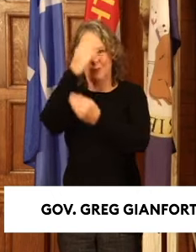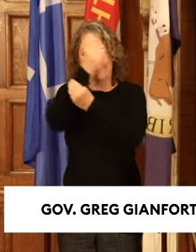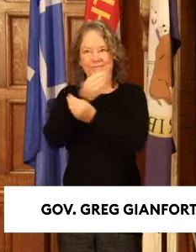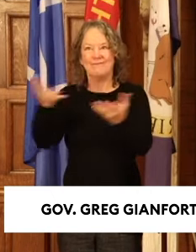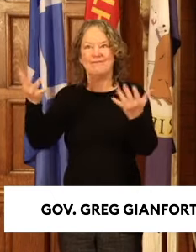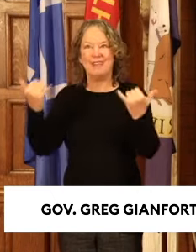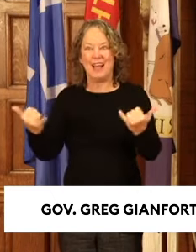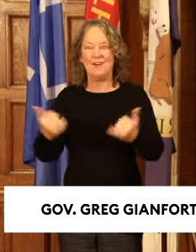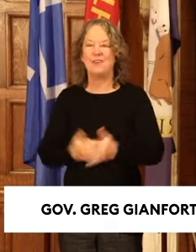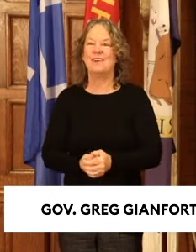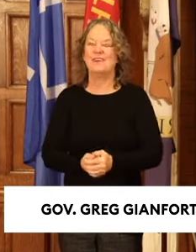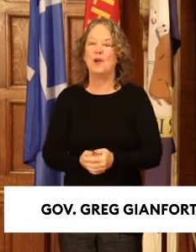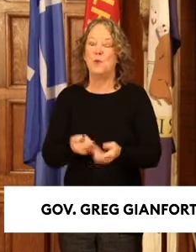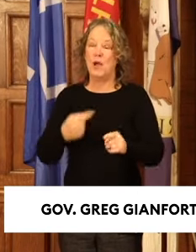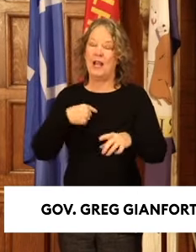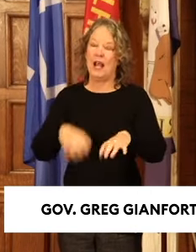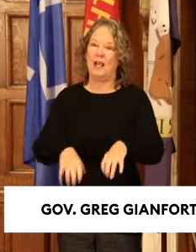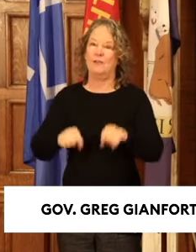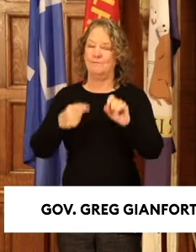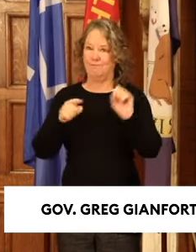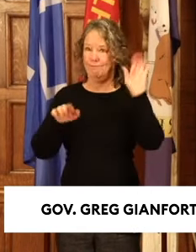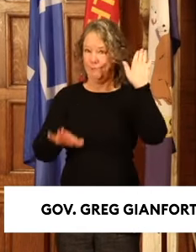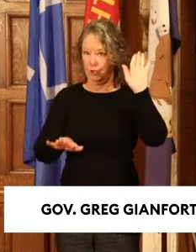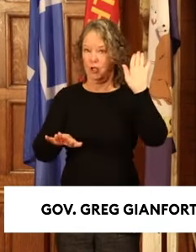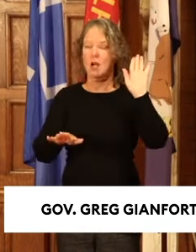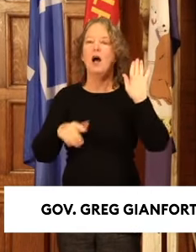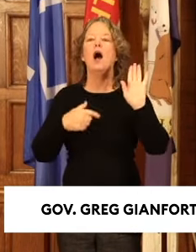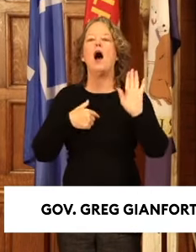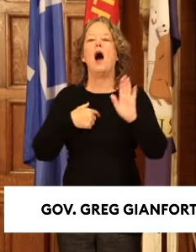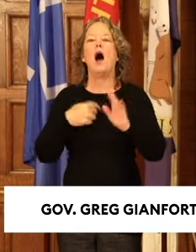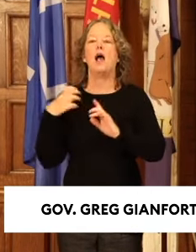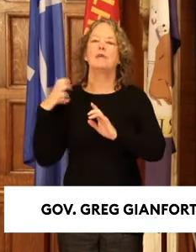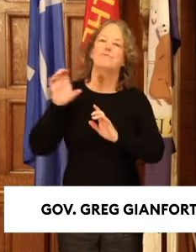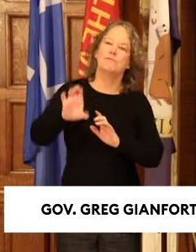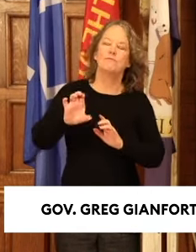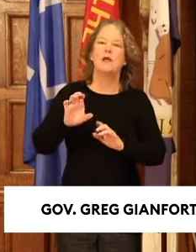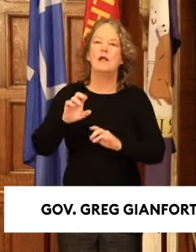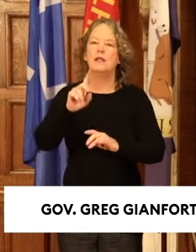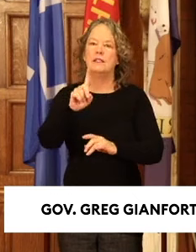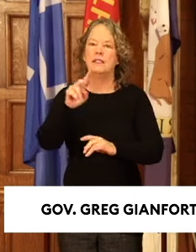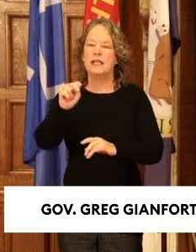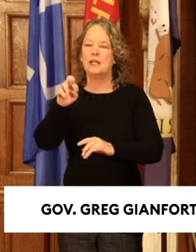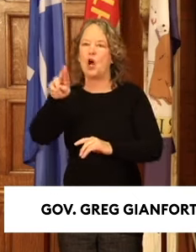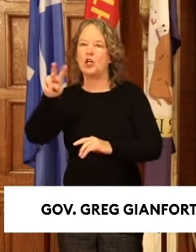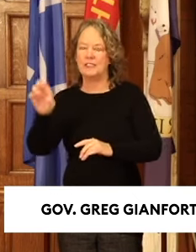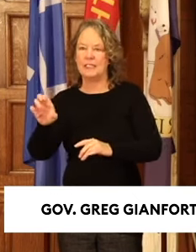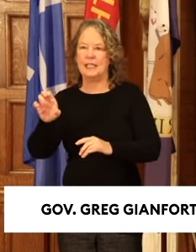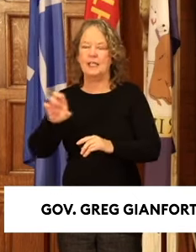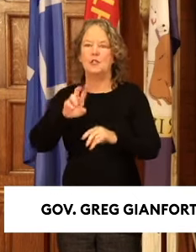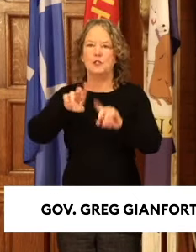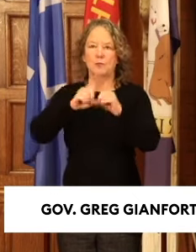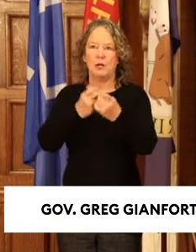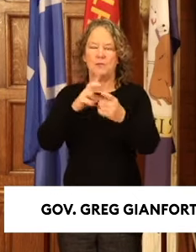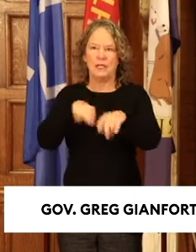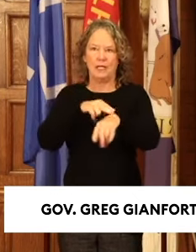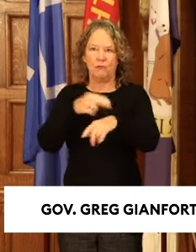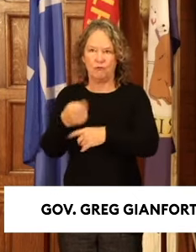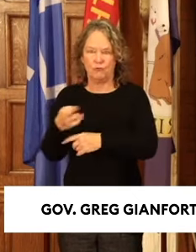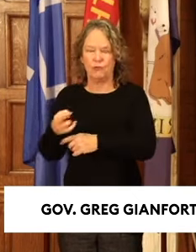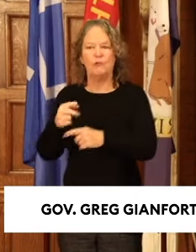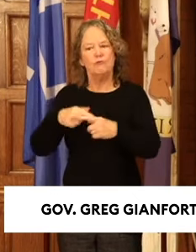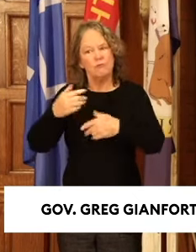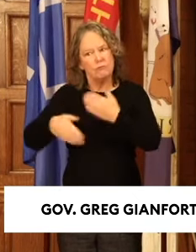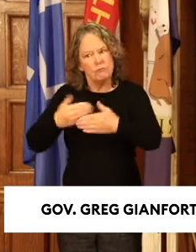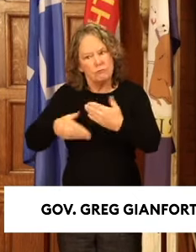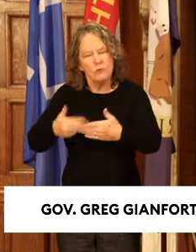When I took office, I charged the Department of Natural Resources and Conservation with increasing the pace and